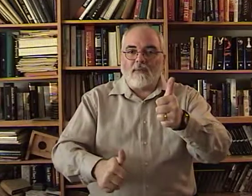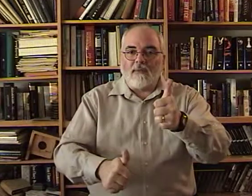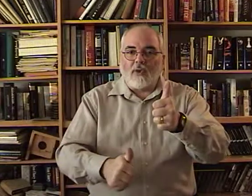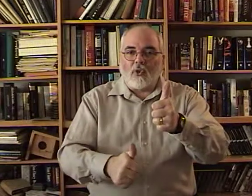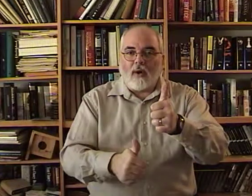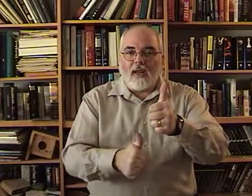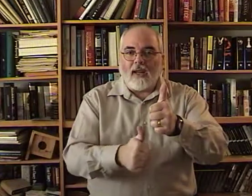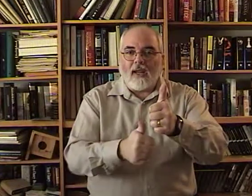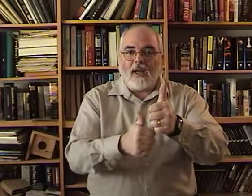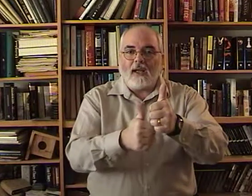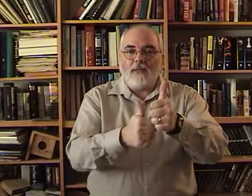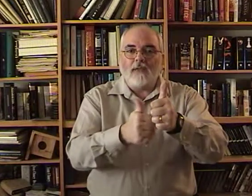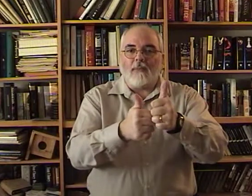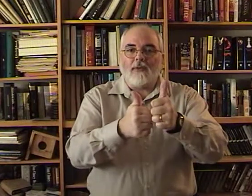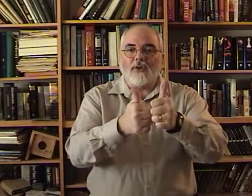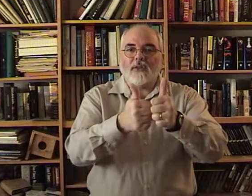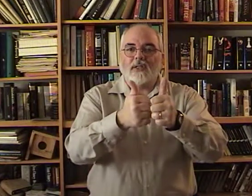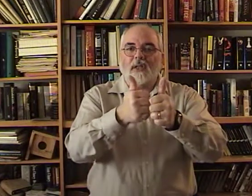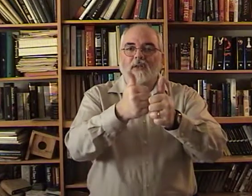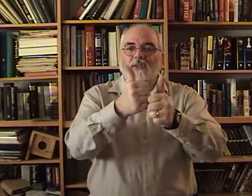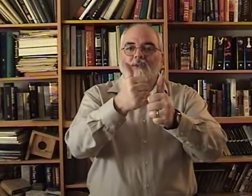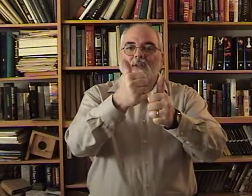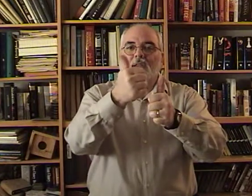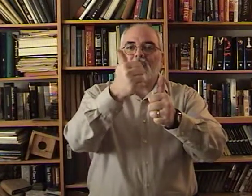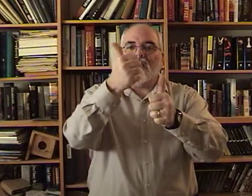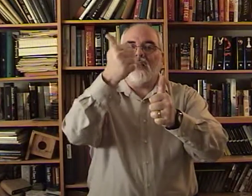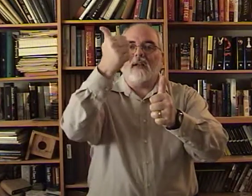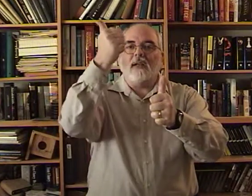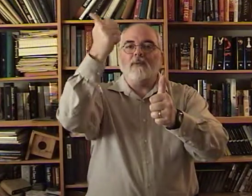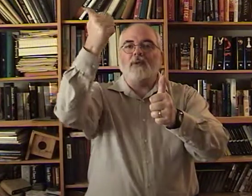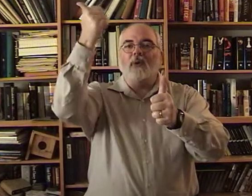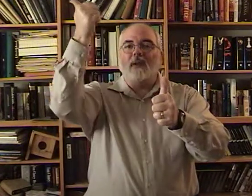the right A hand comes up. Touches the knuckles of the other A hand. Keeps going.